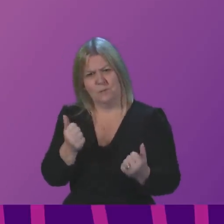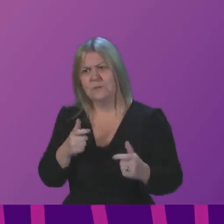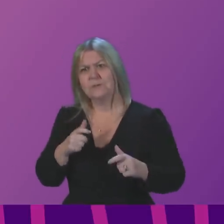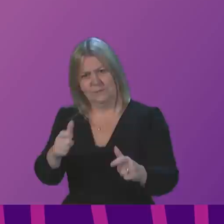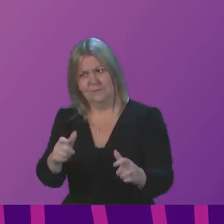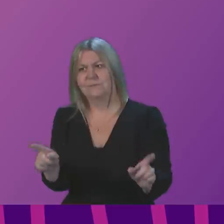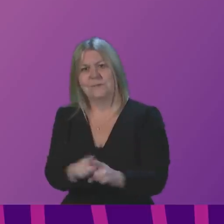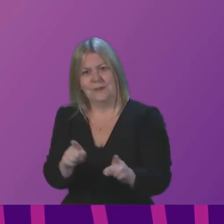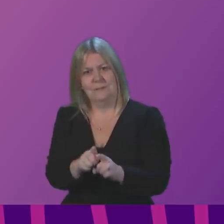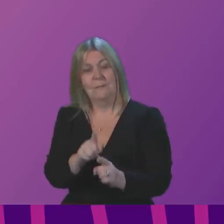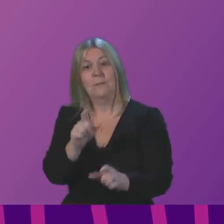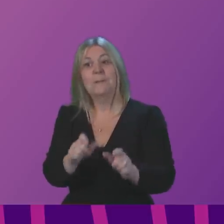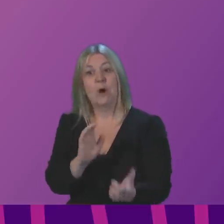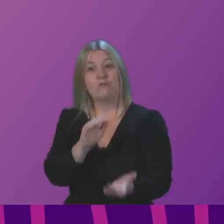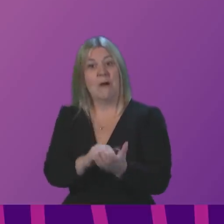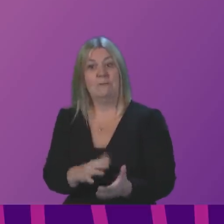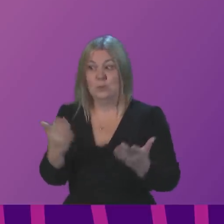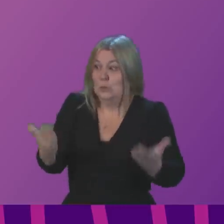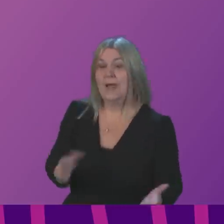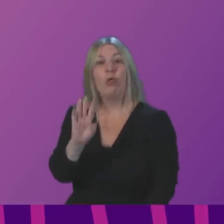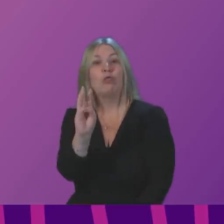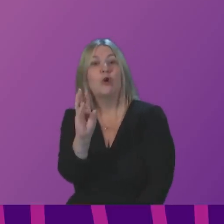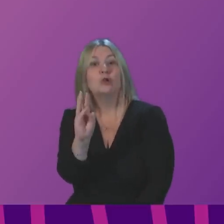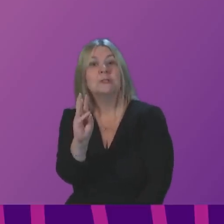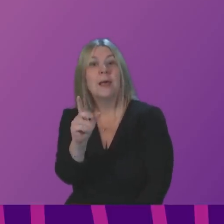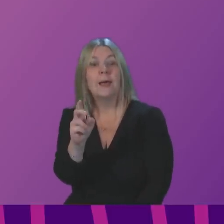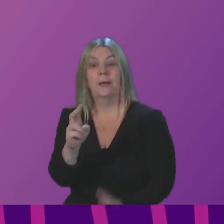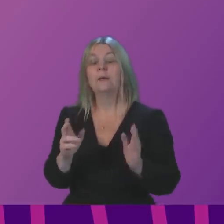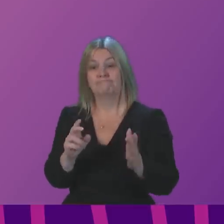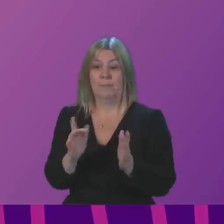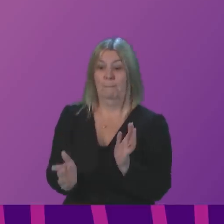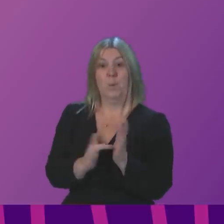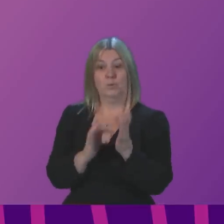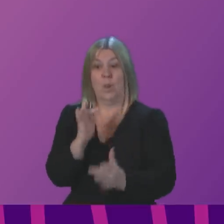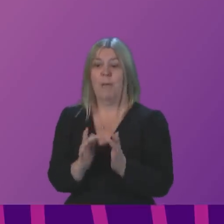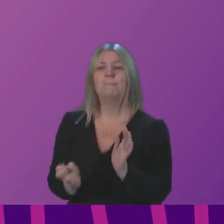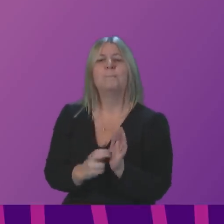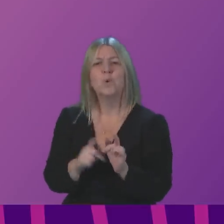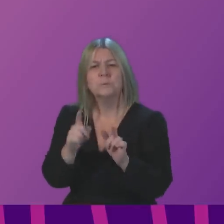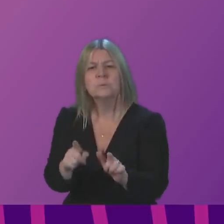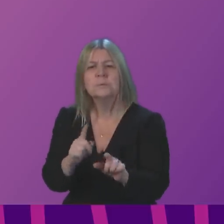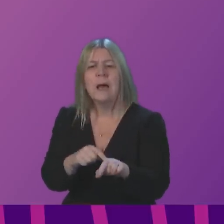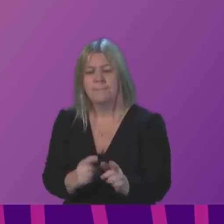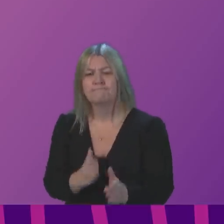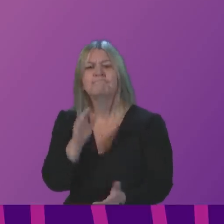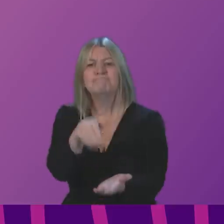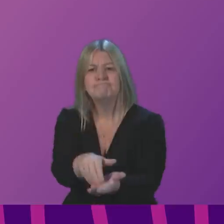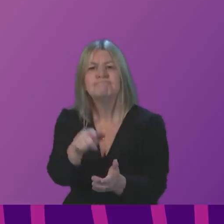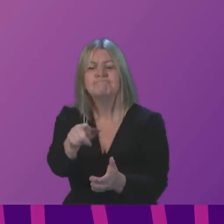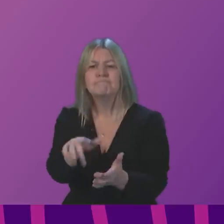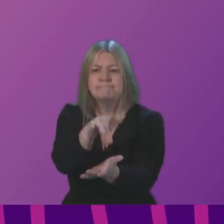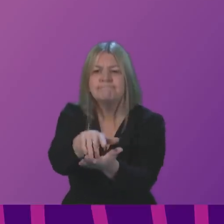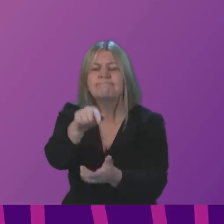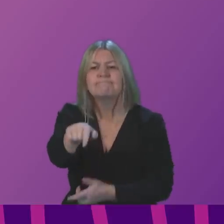turning up on Thursday morning to get the vaccine that they had booked, and they were turned away, turned away despite having an